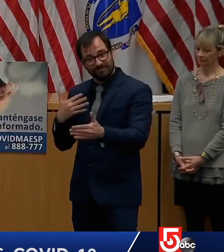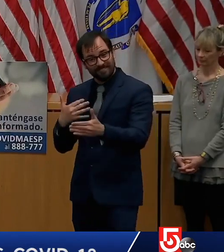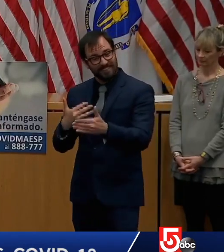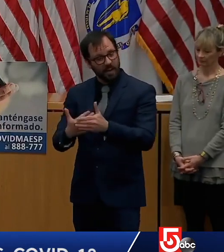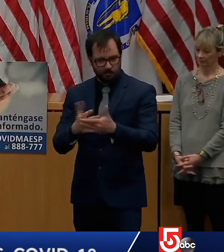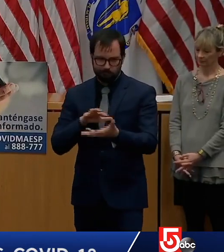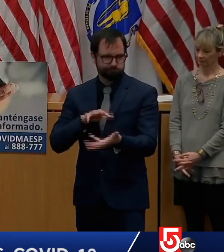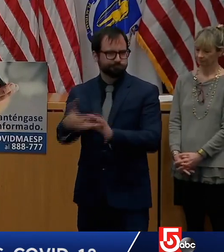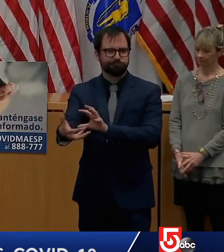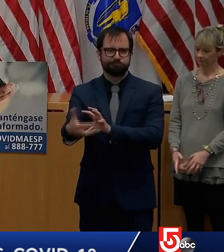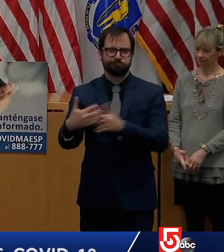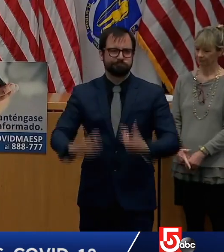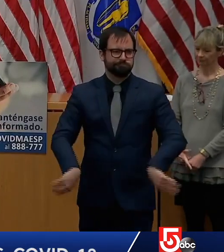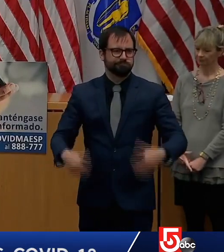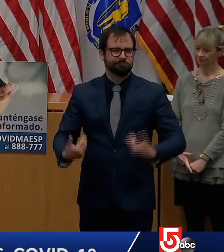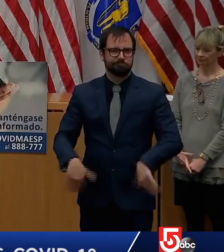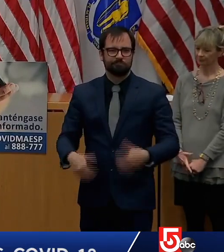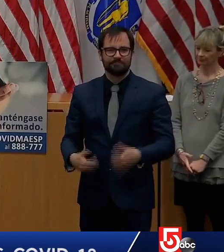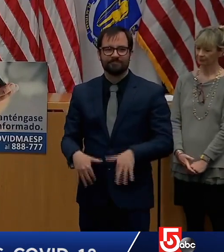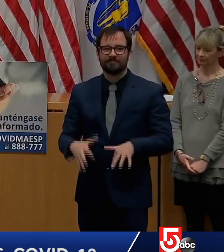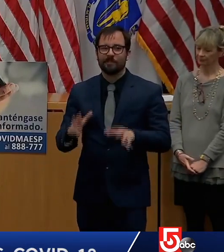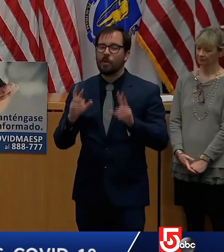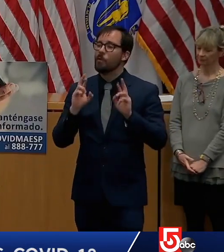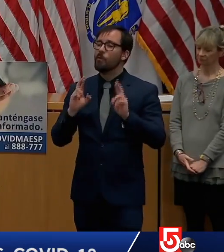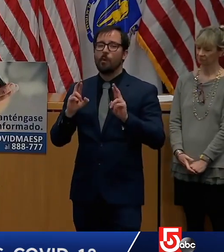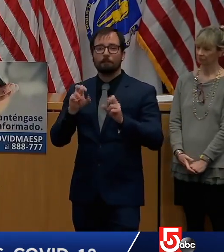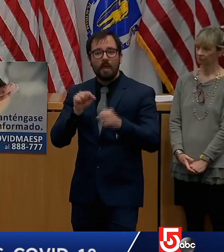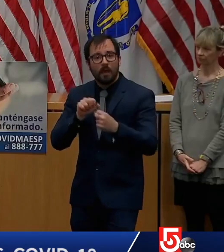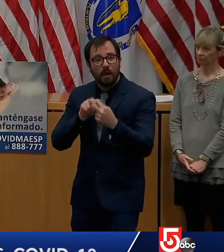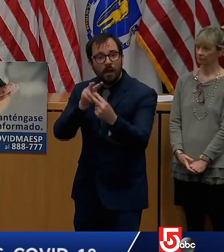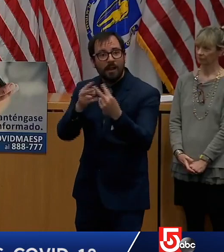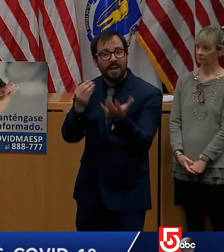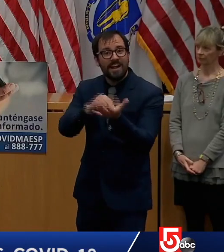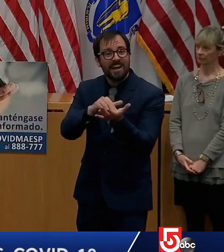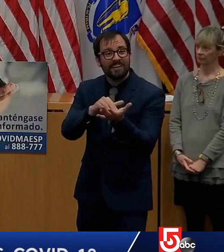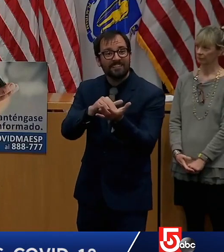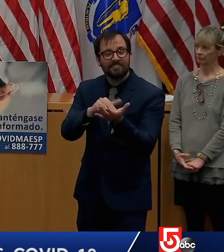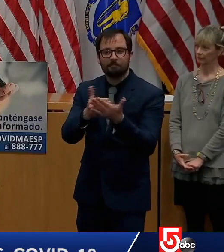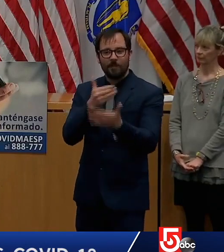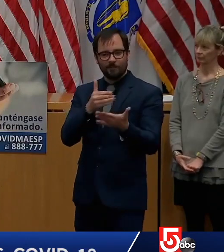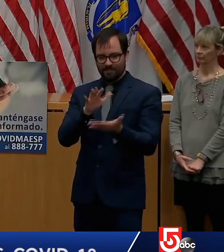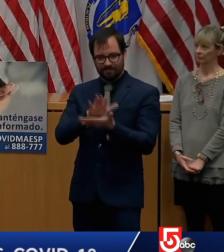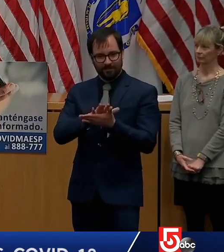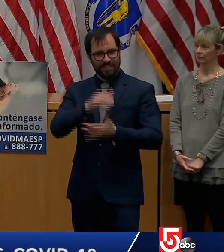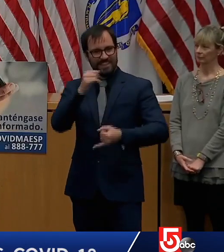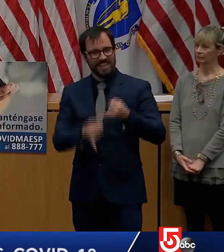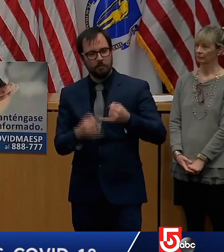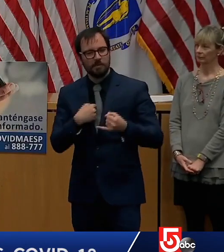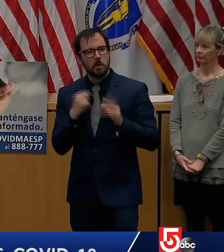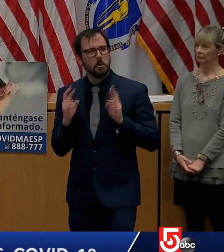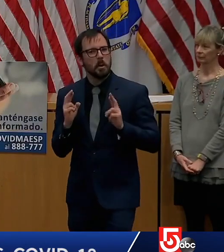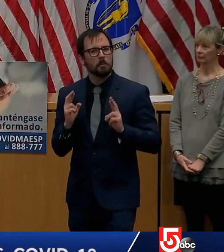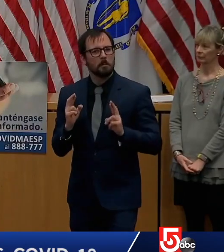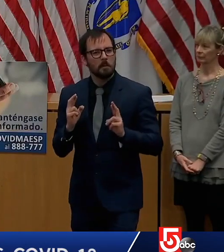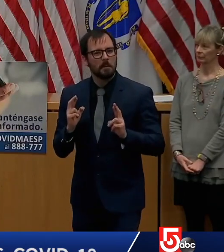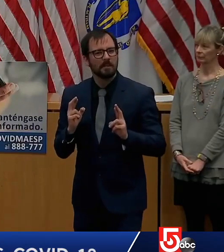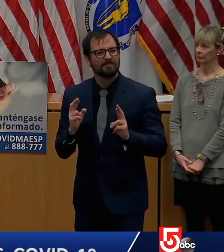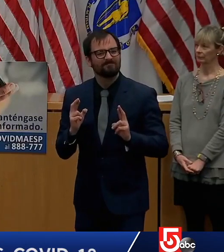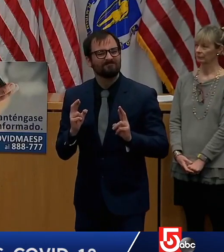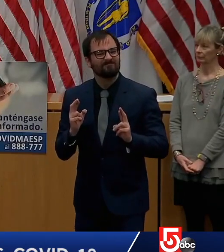to eyeball them and think a little bit about how to help them get through to the end of the year and then figure out how they're going to prepare for the fall.